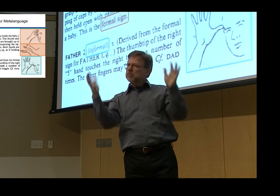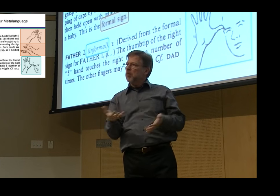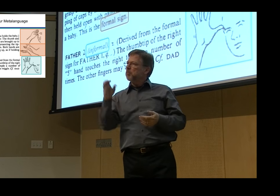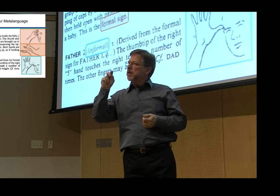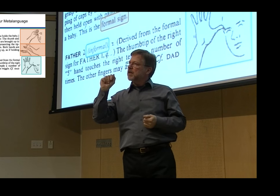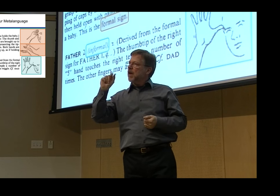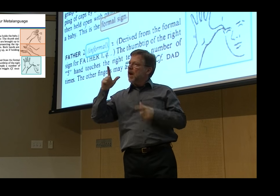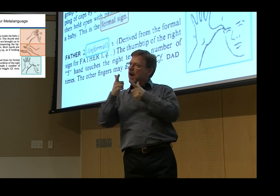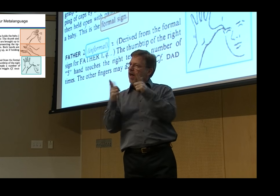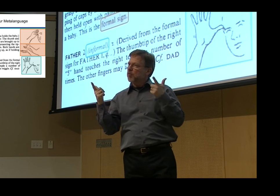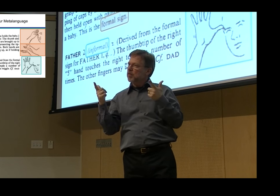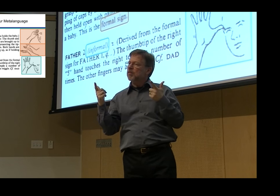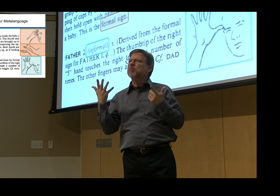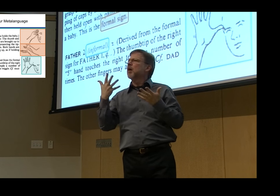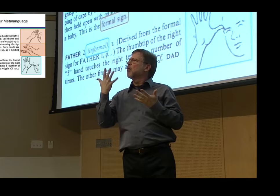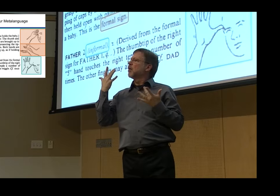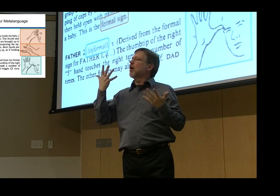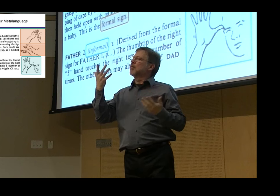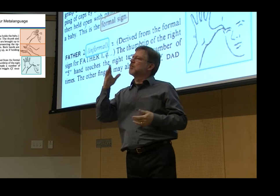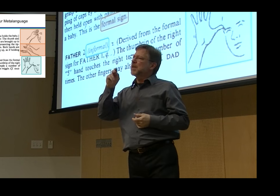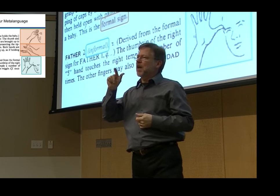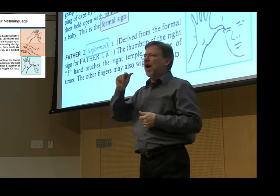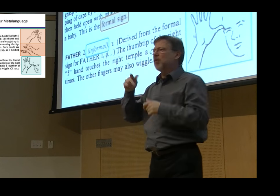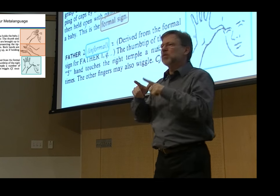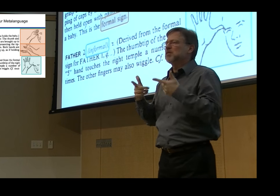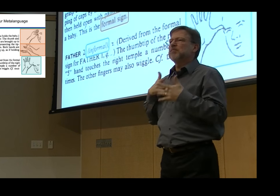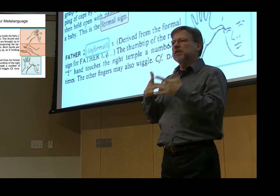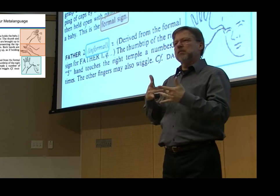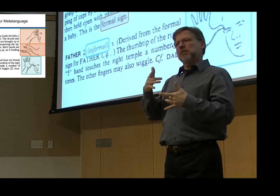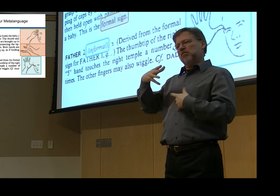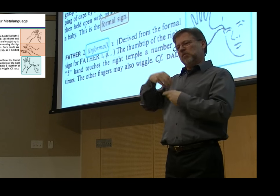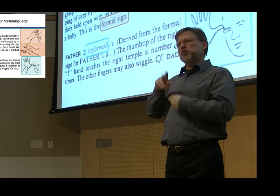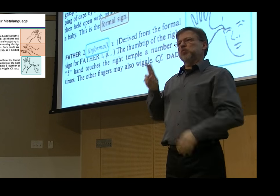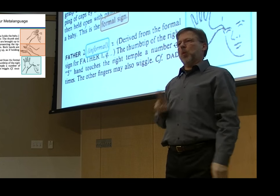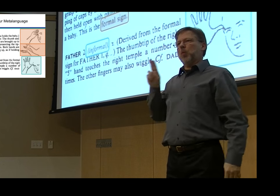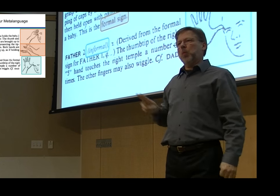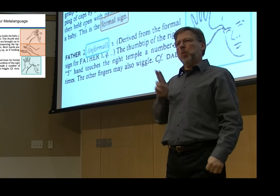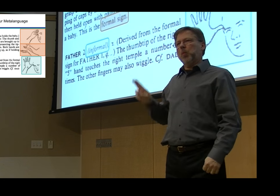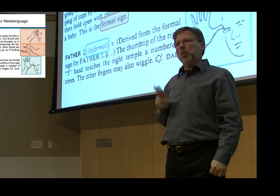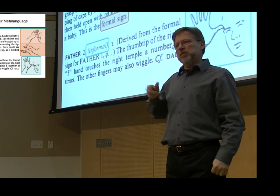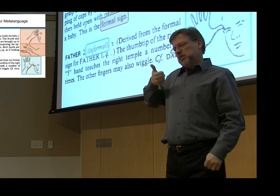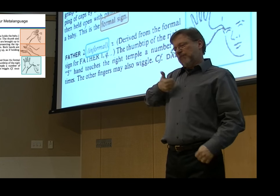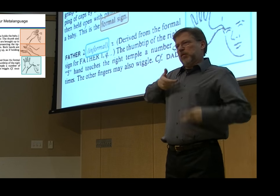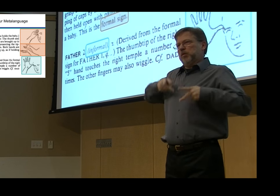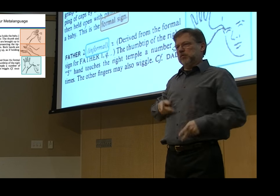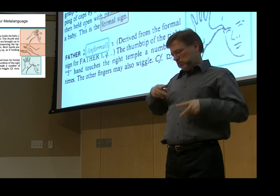Children in school during the 1980s didn't adopt or may not have even seen the